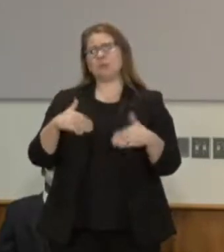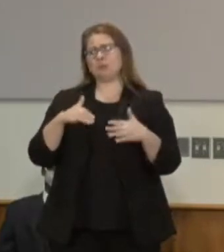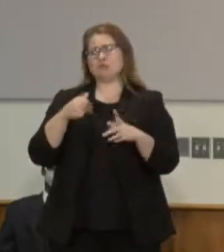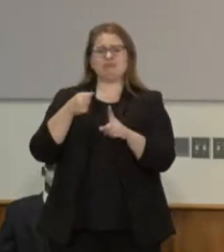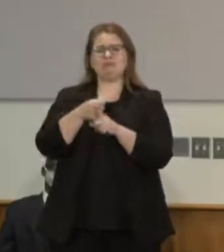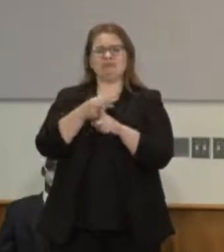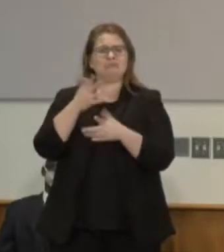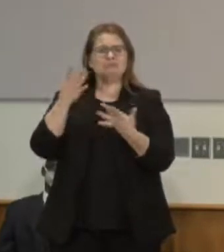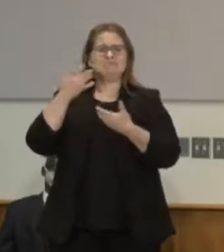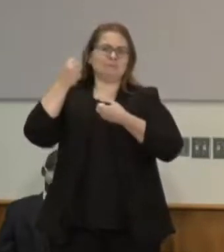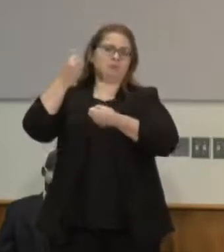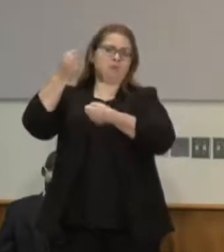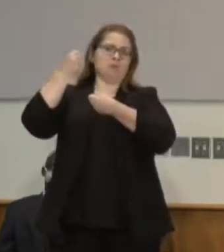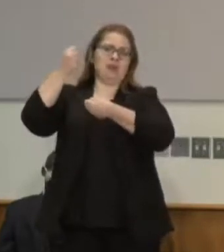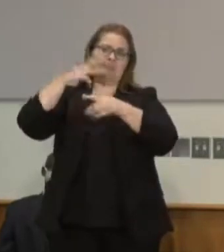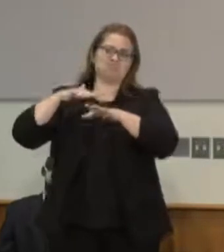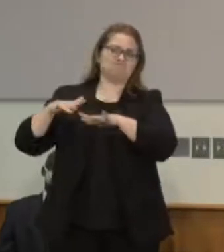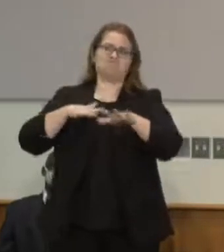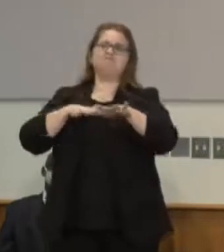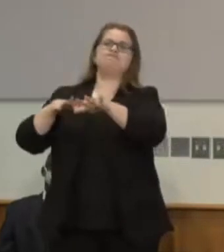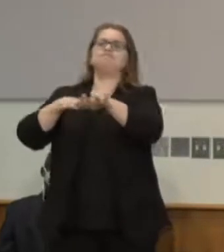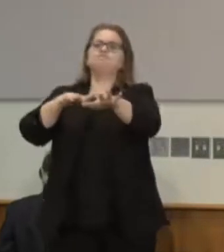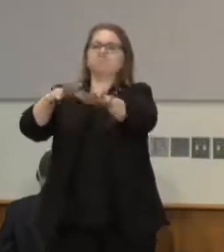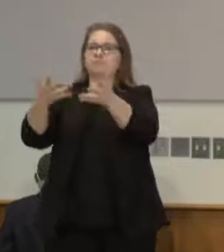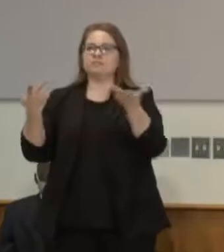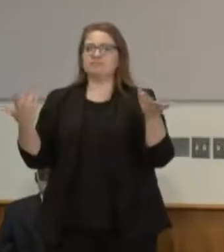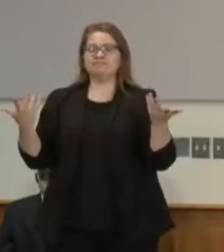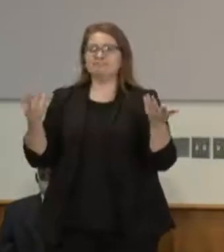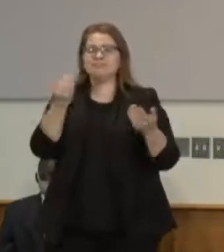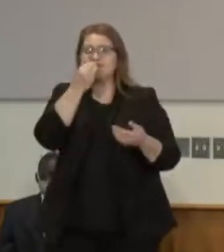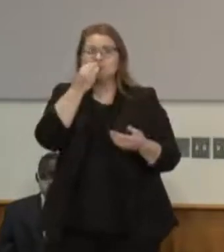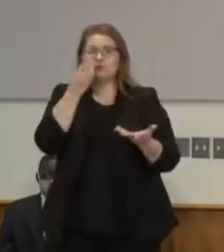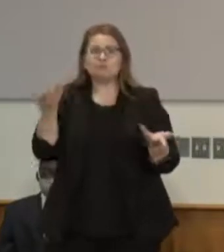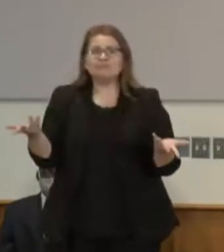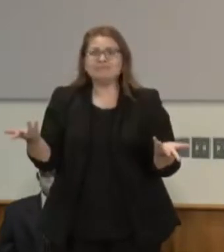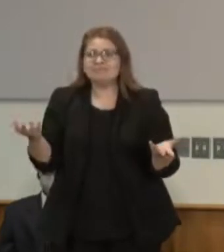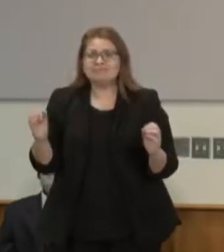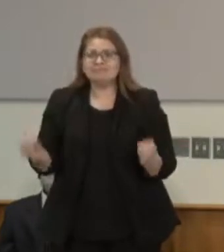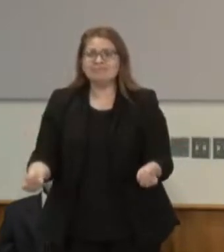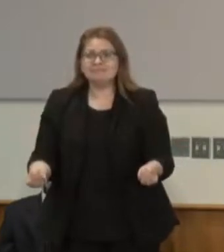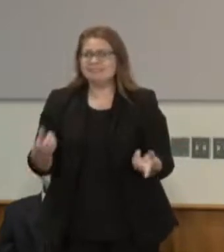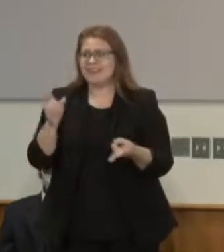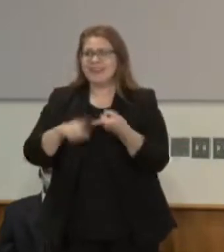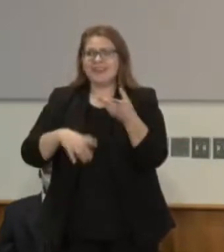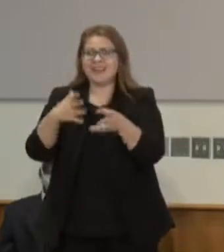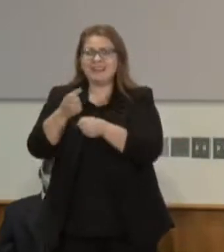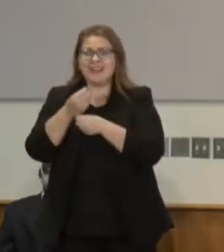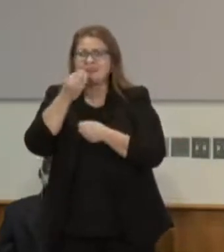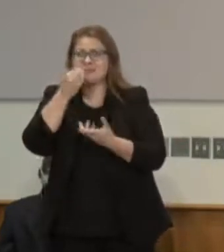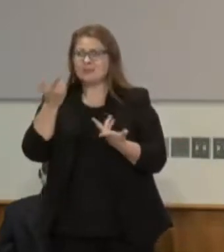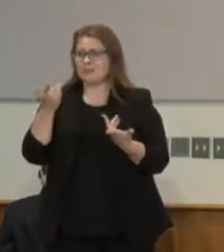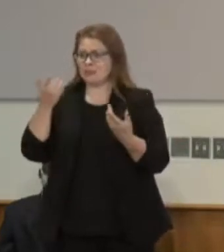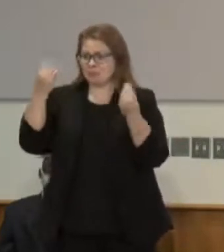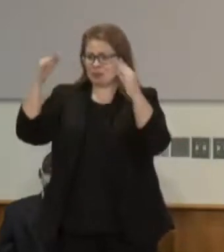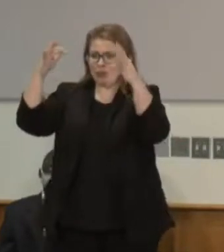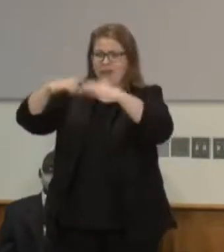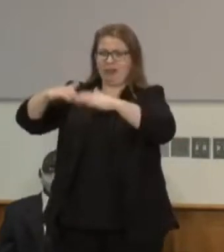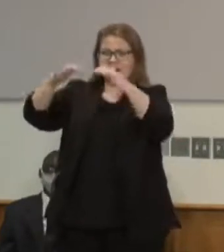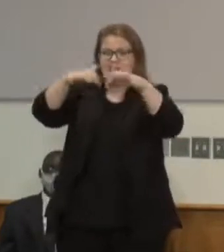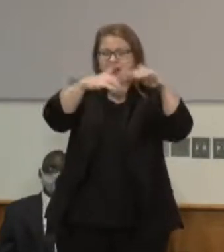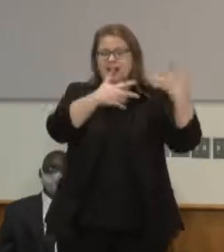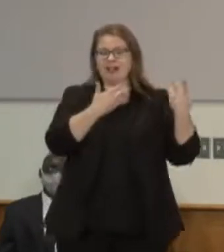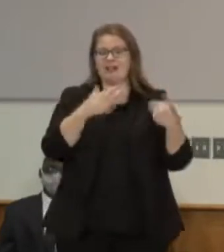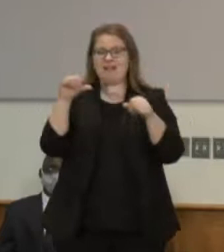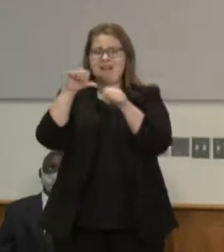access to food access to drug store access to gas station